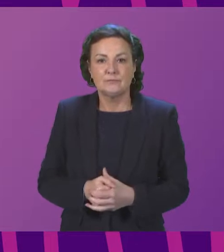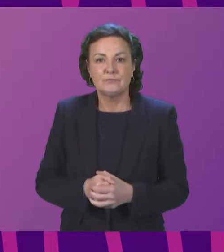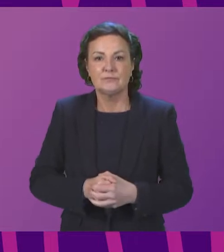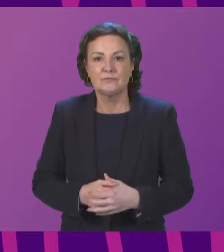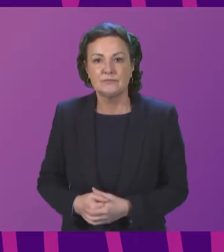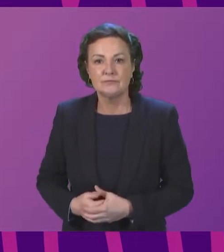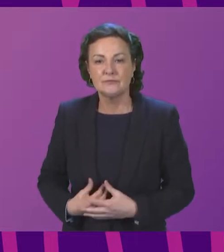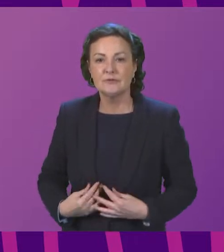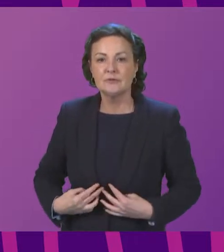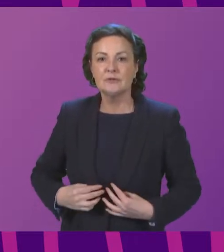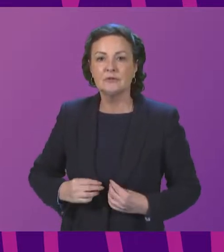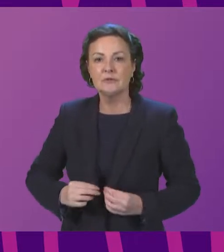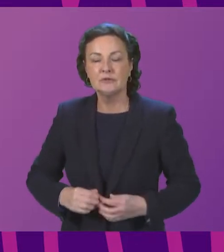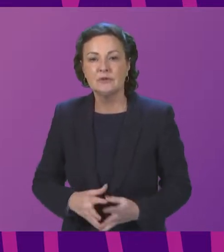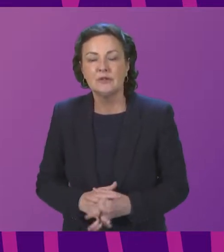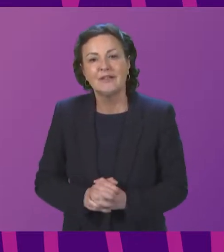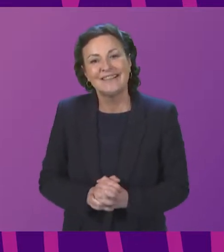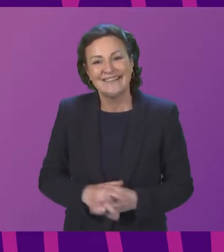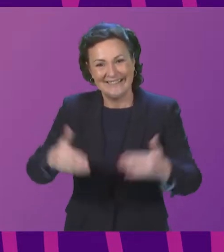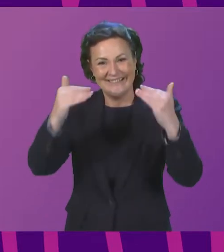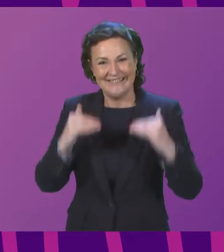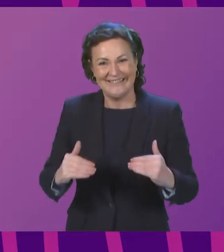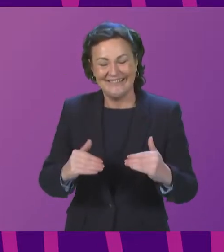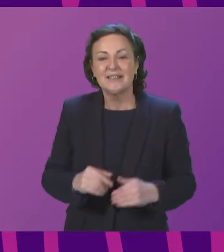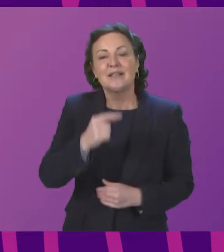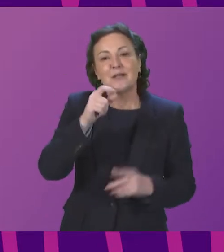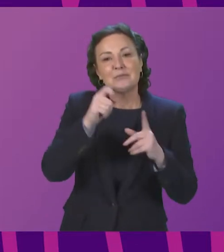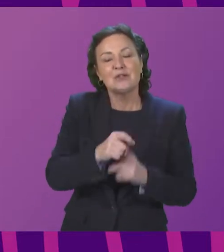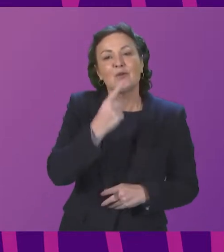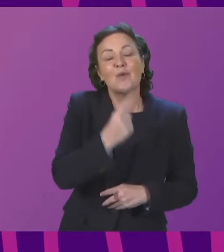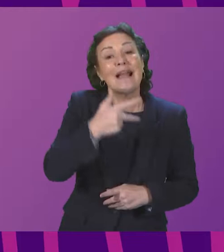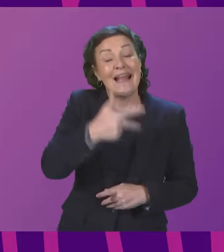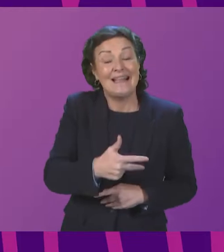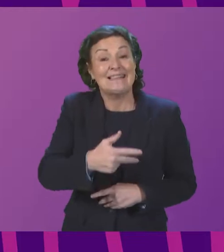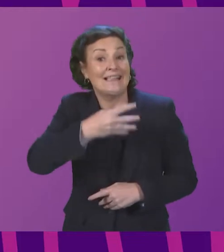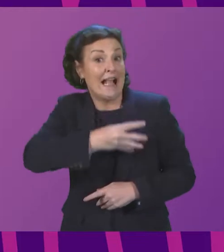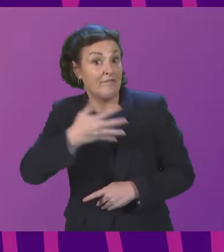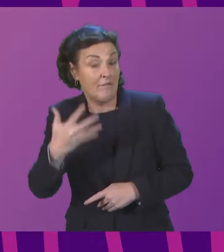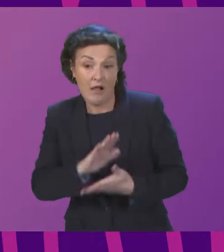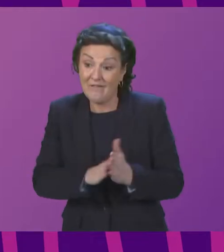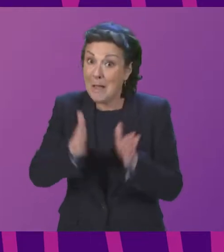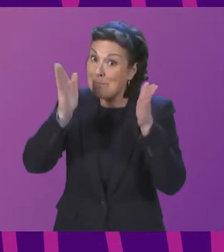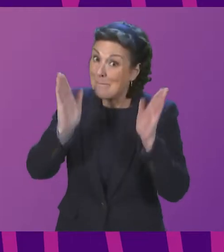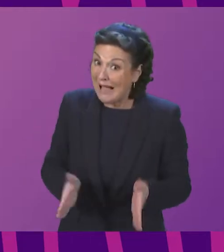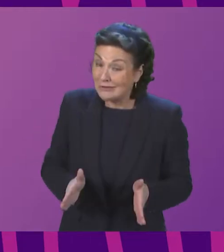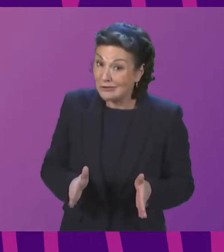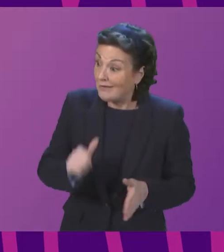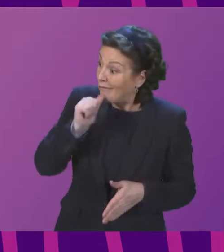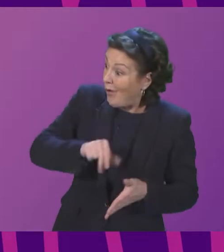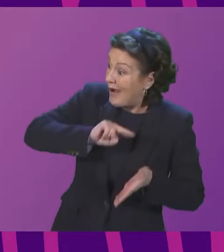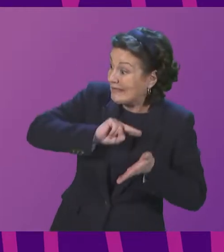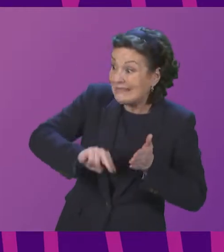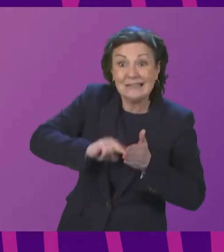and early review uh petition number 1895 mandatory accountability for nature scott's decision making